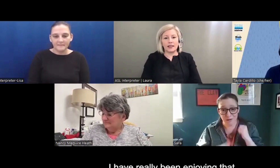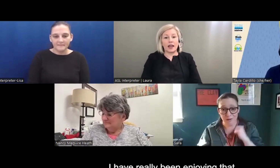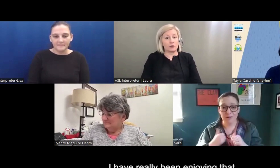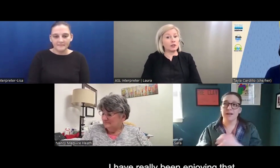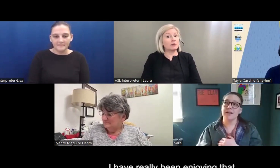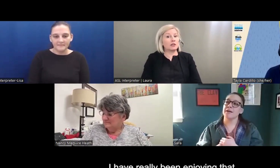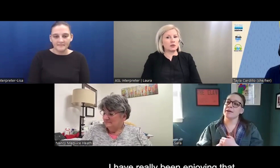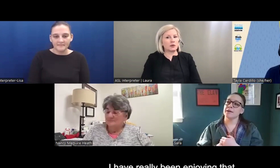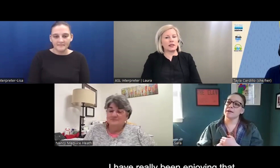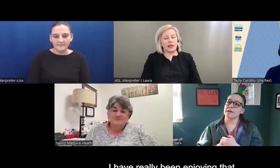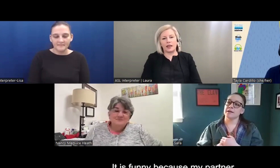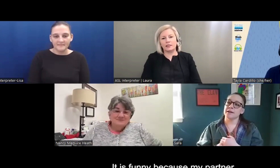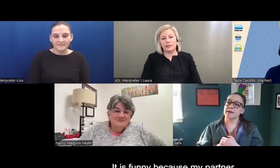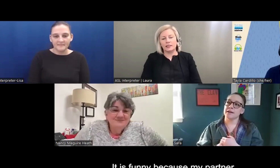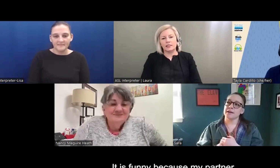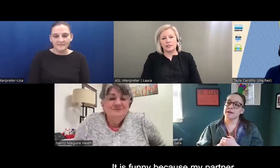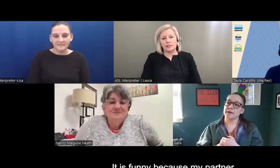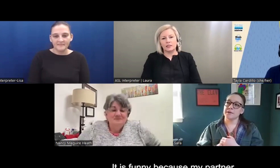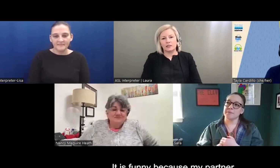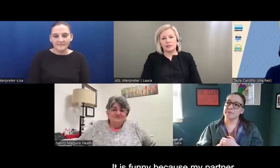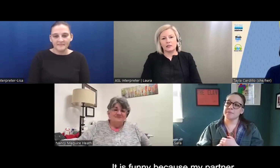But I've really been enjoying that.